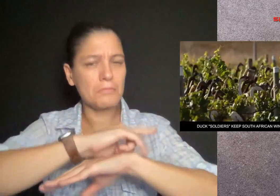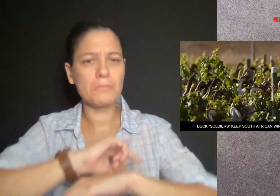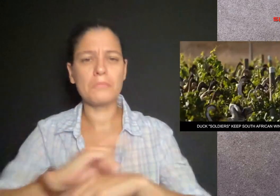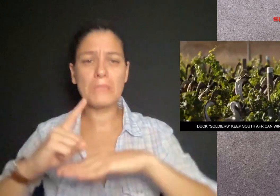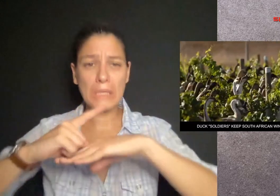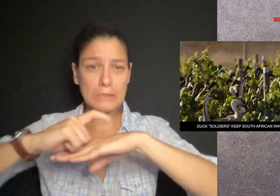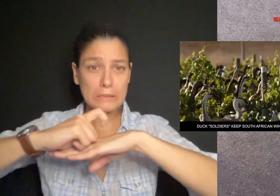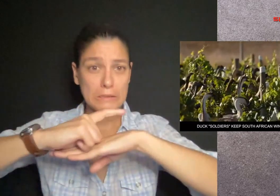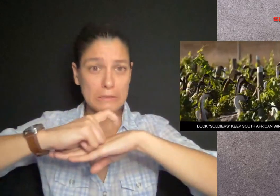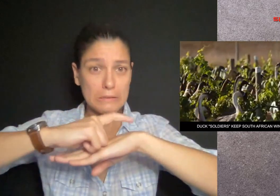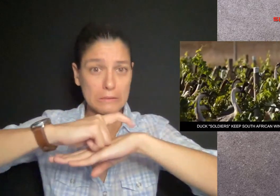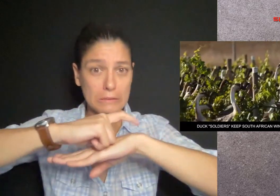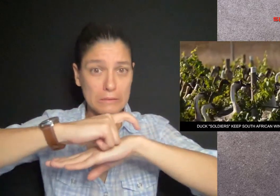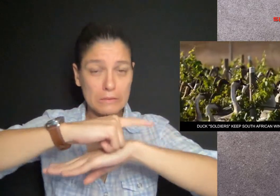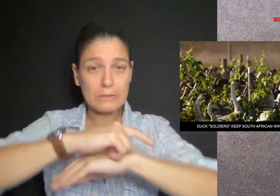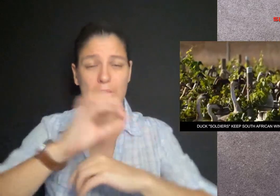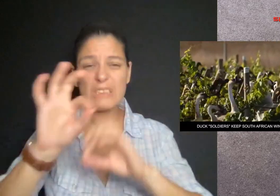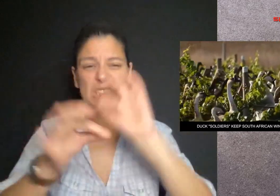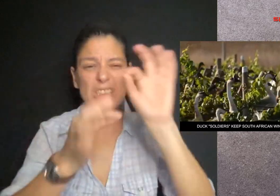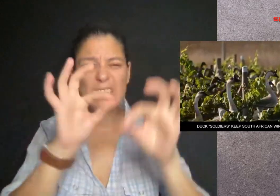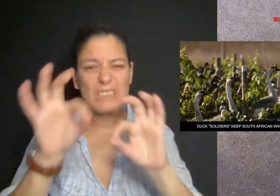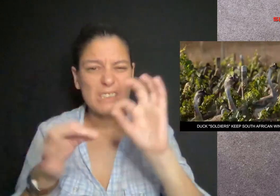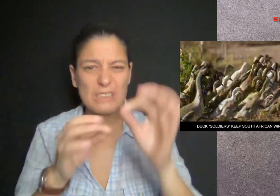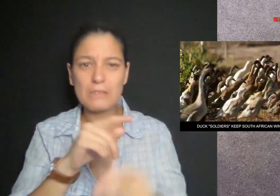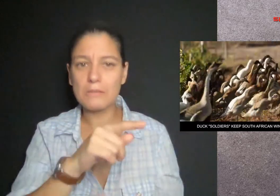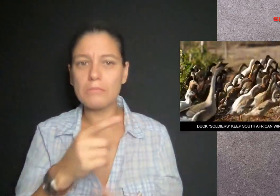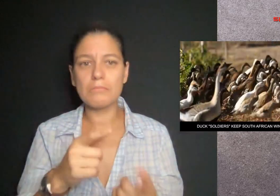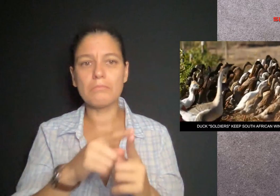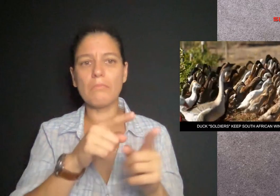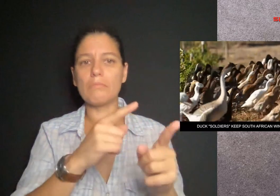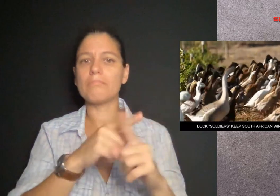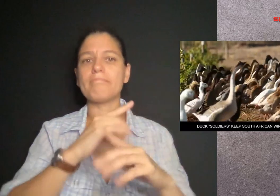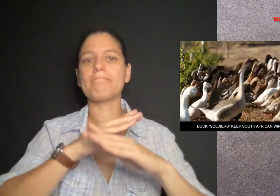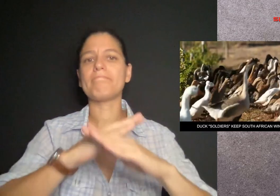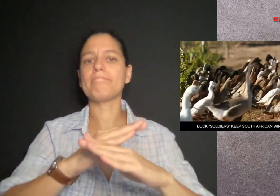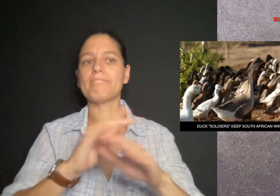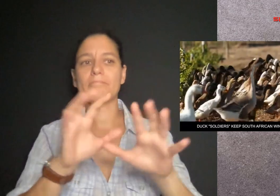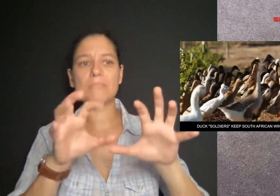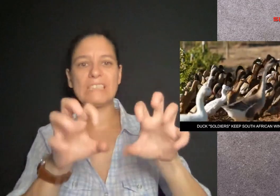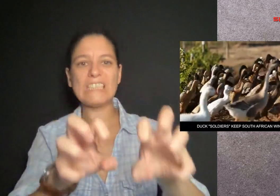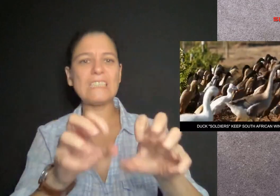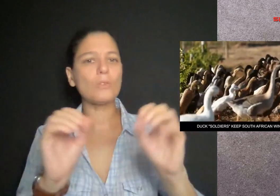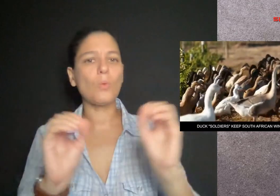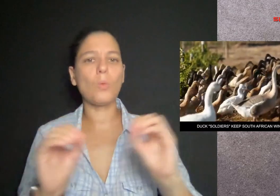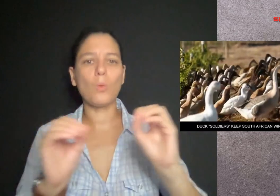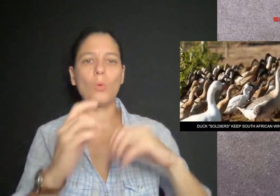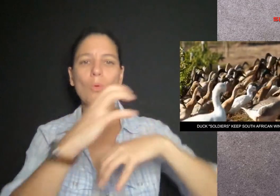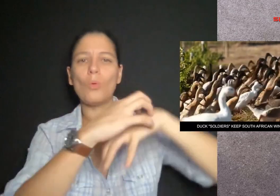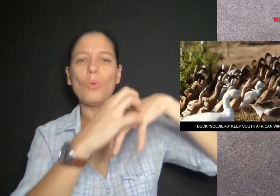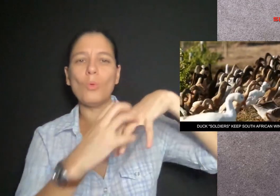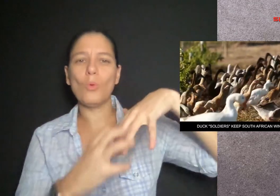The ducks eat aphids, snails, and worms that might threaten grape production.